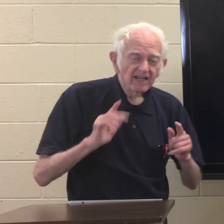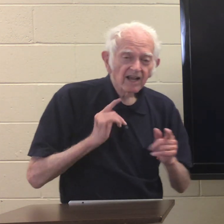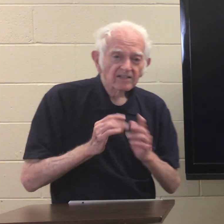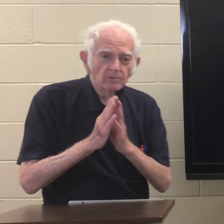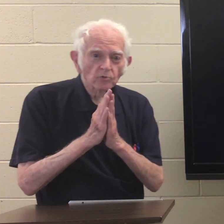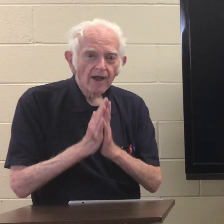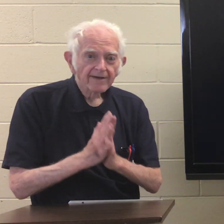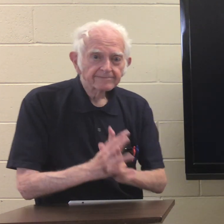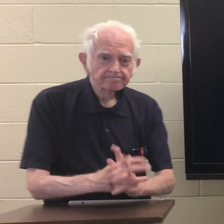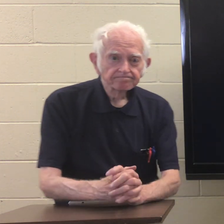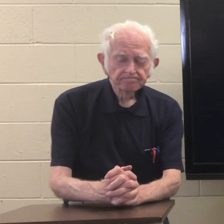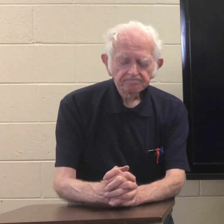let us pray